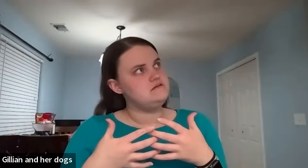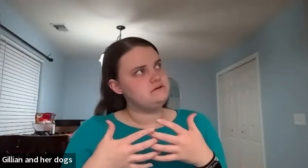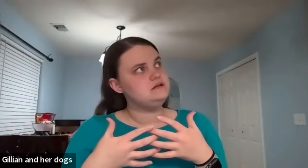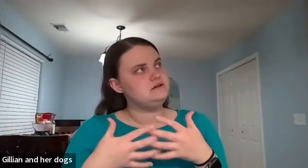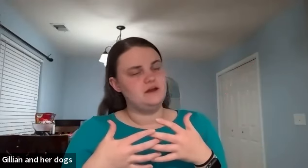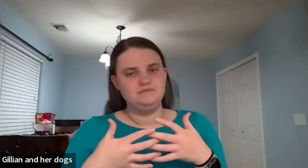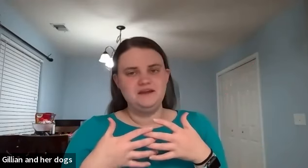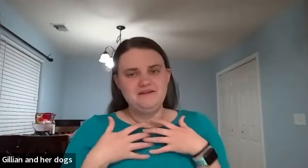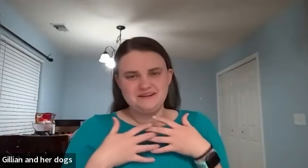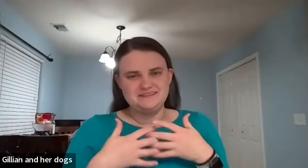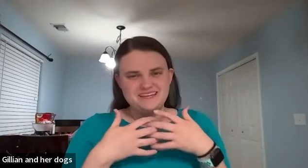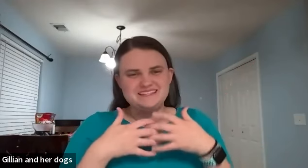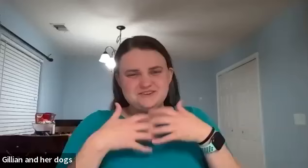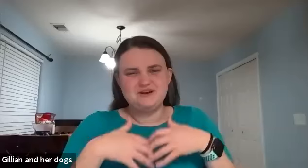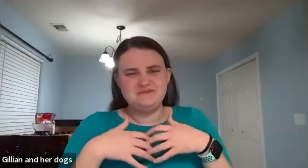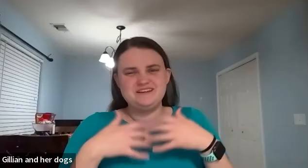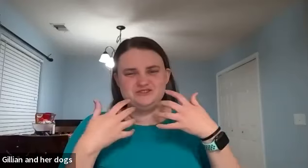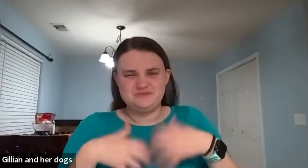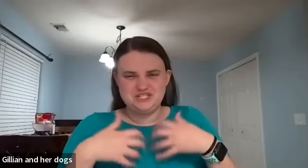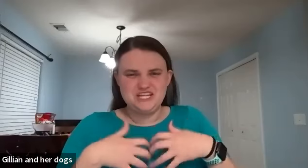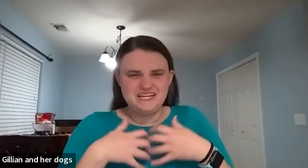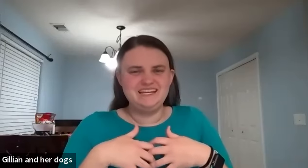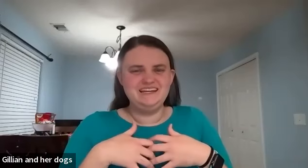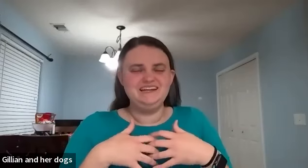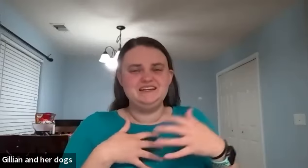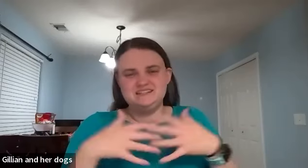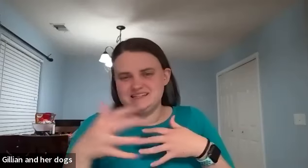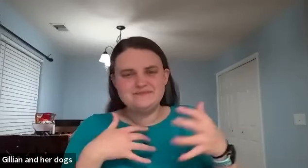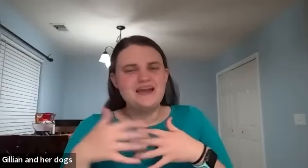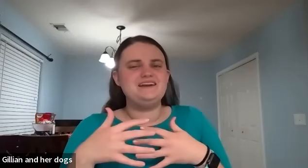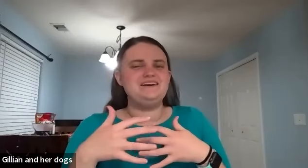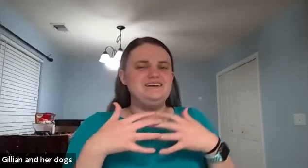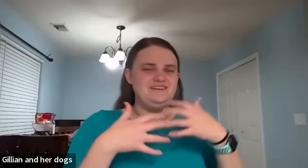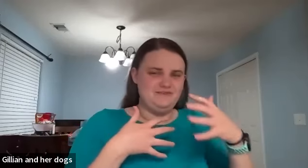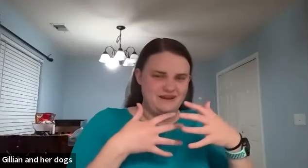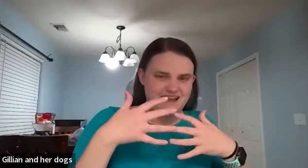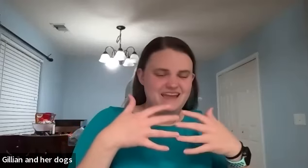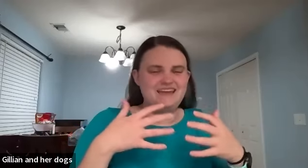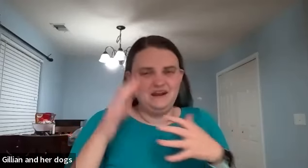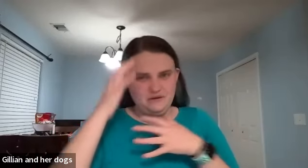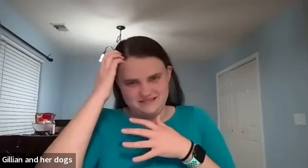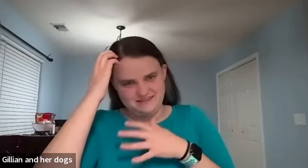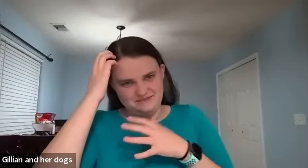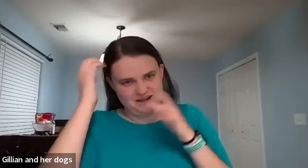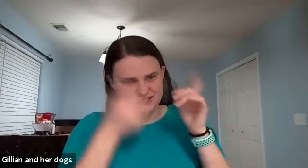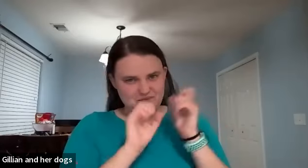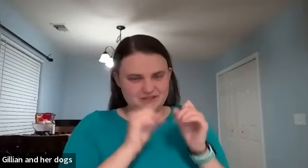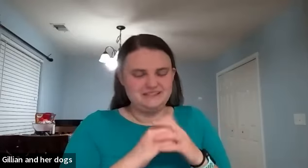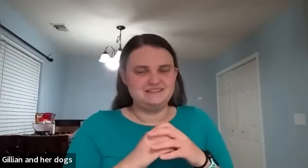every time my kids have to correct me because there's machine doesn't matter gray and i always get them kind of jumbled easily